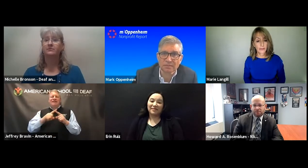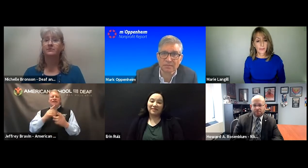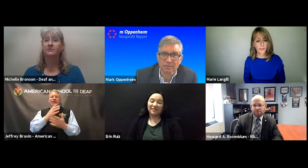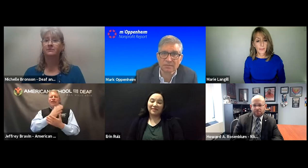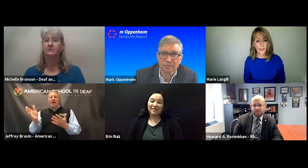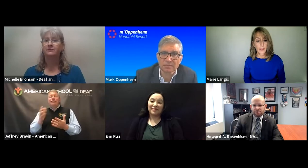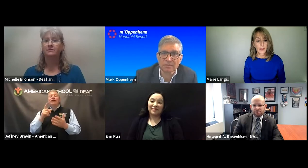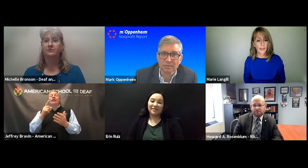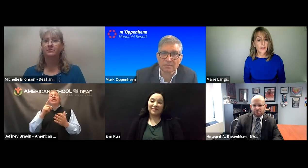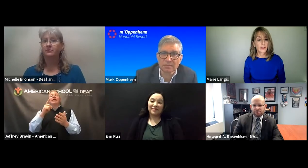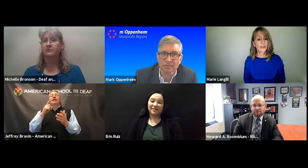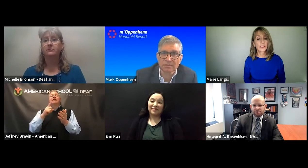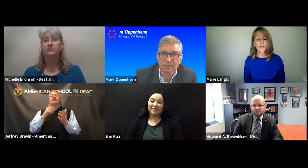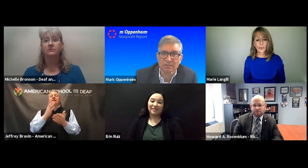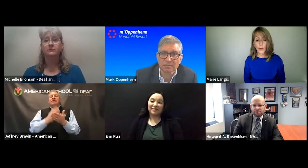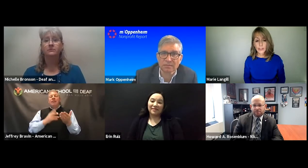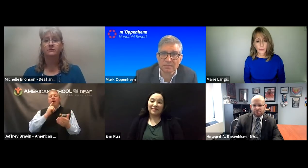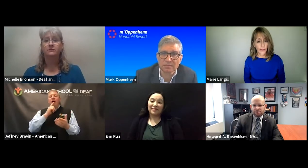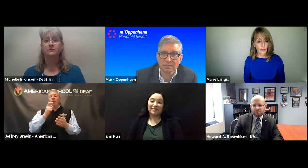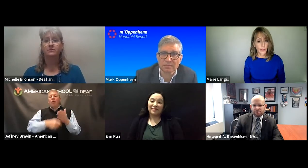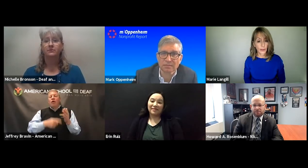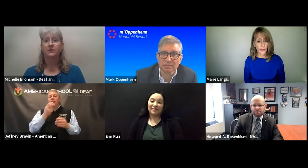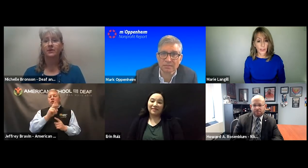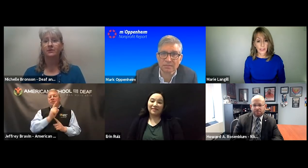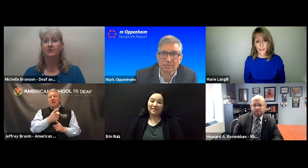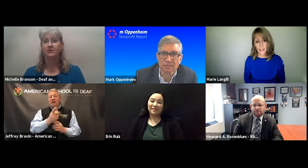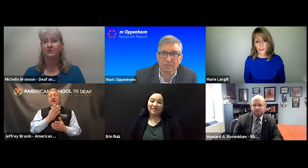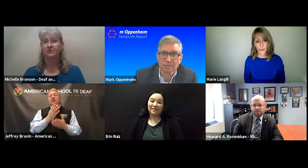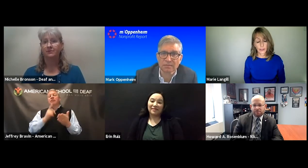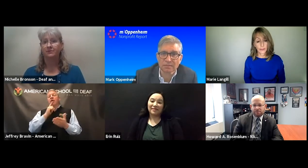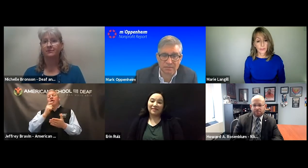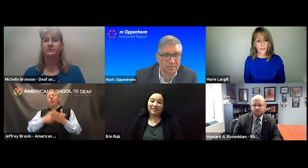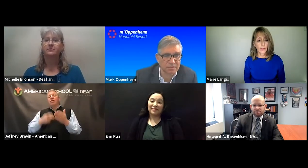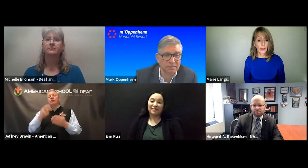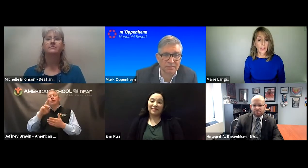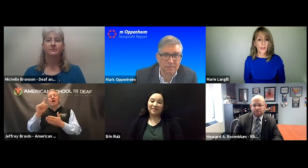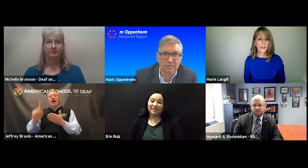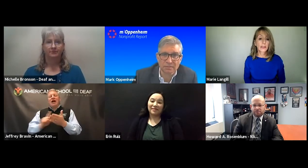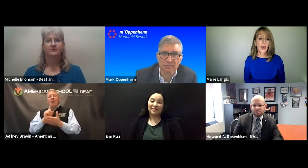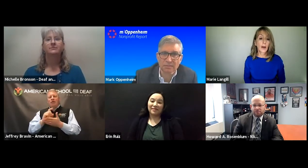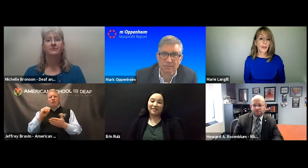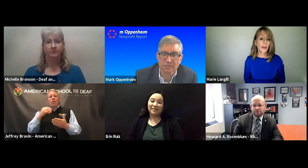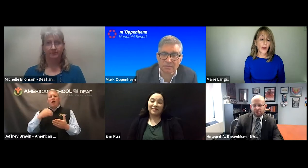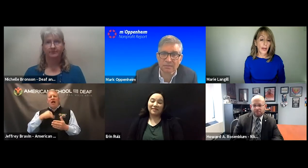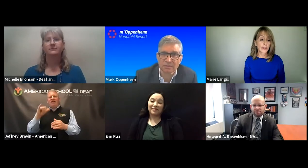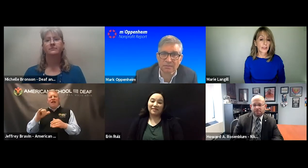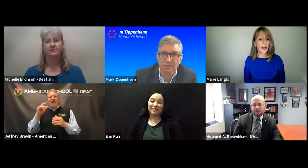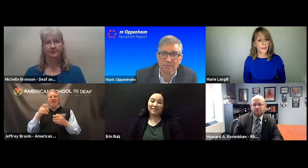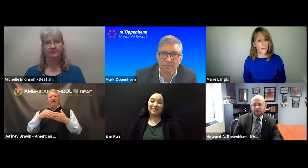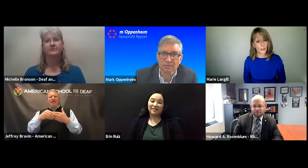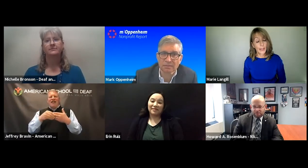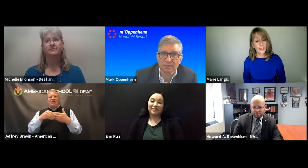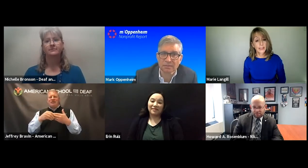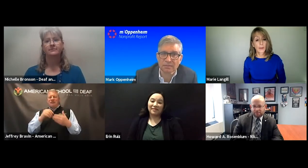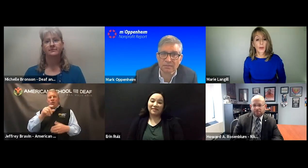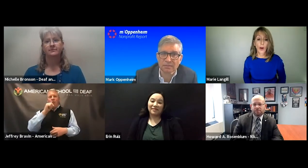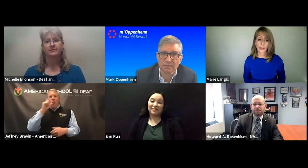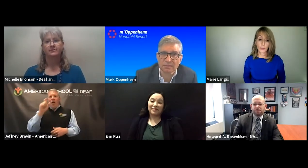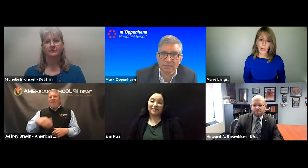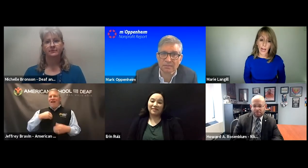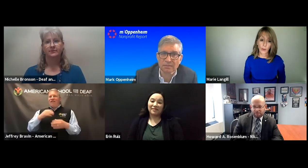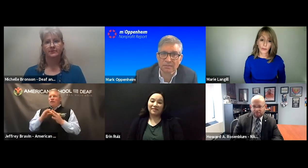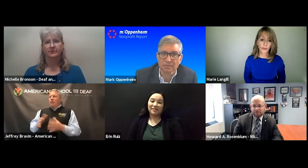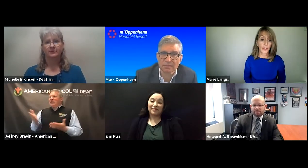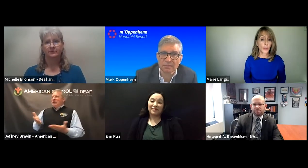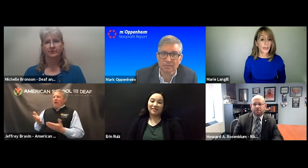effective. There's a different range of things we can do that technology. Some are cost per minute. Some are